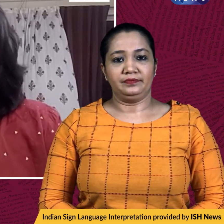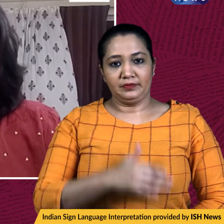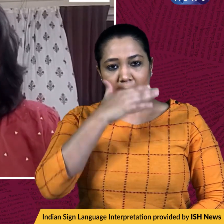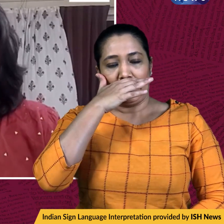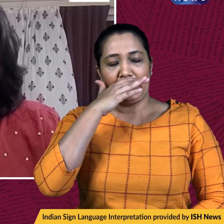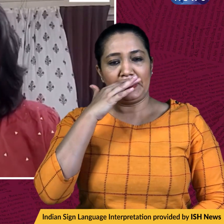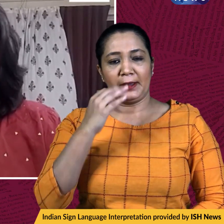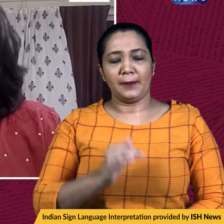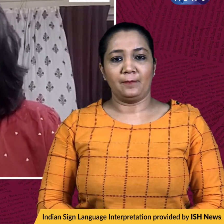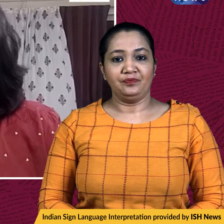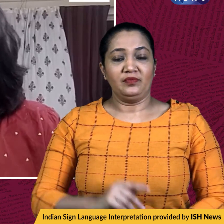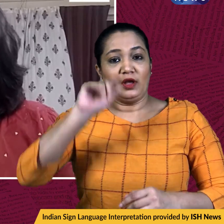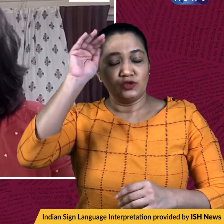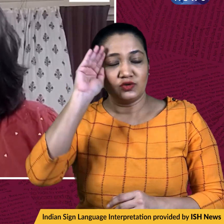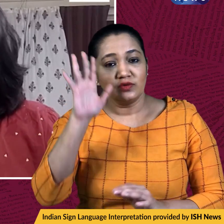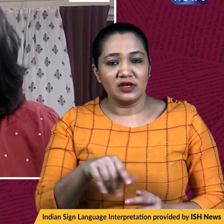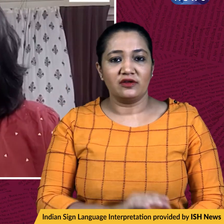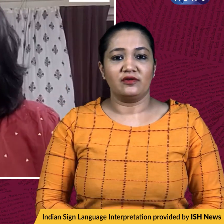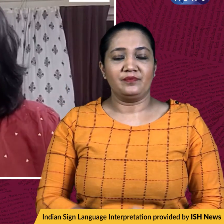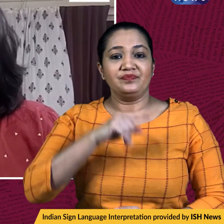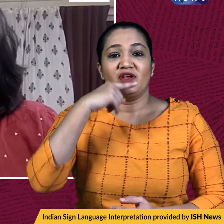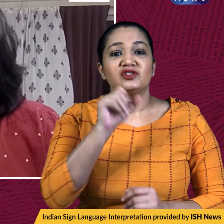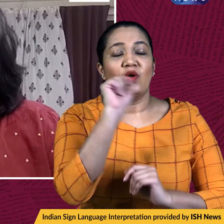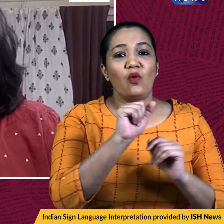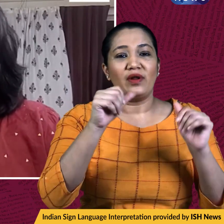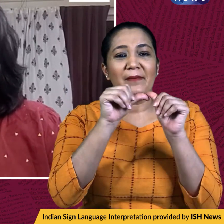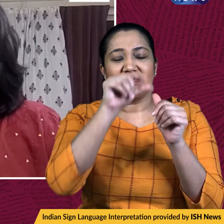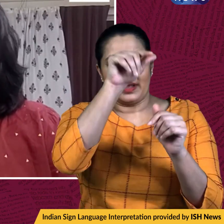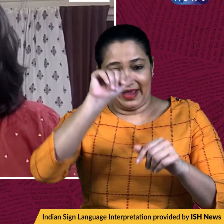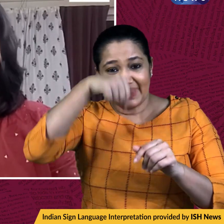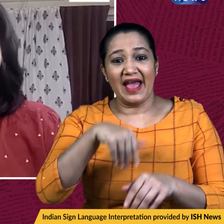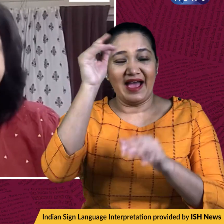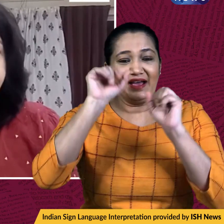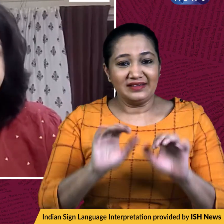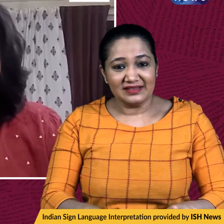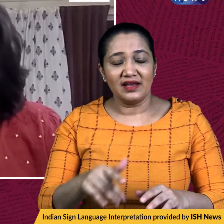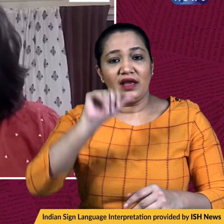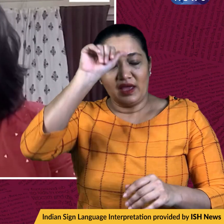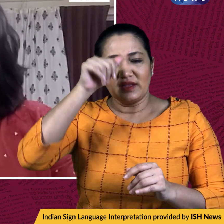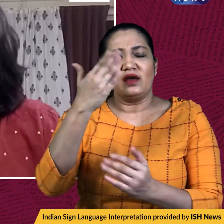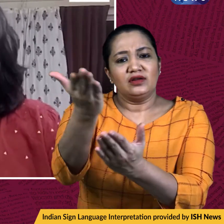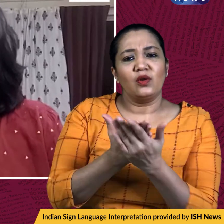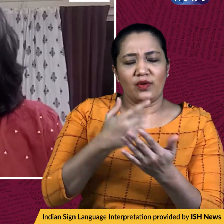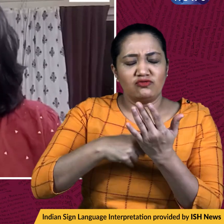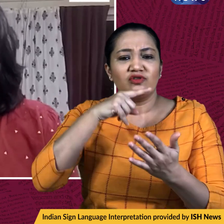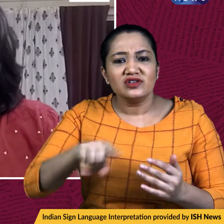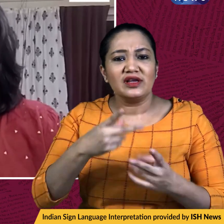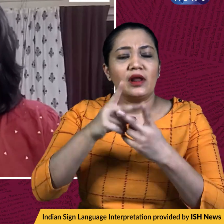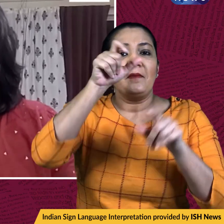Also in the news, Russian ambassador designated to India has said today that India has requested Russia for the emergency